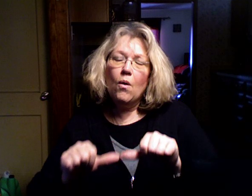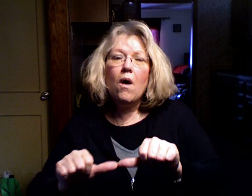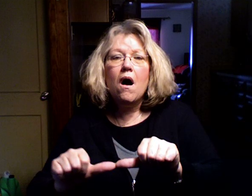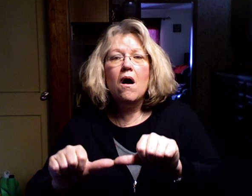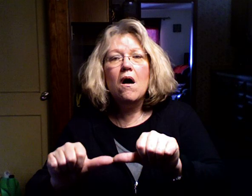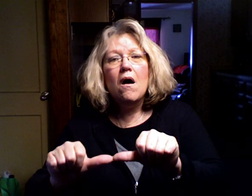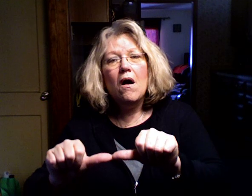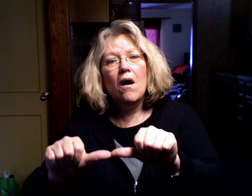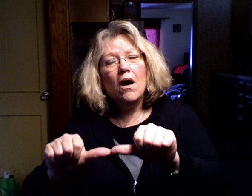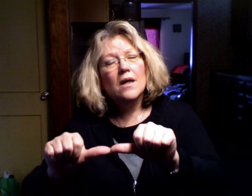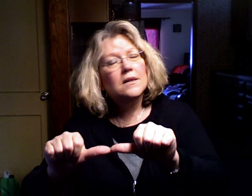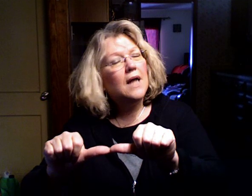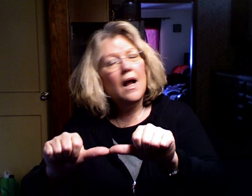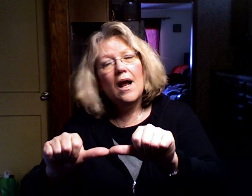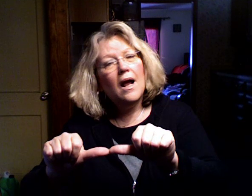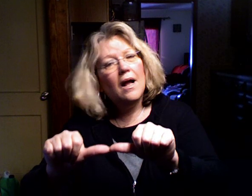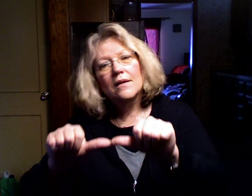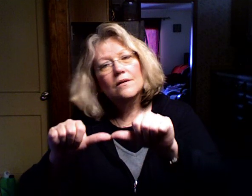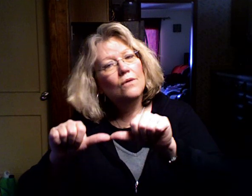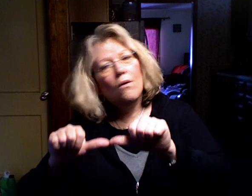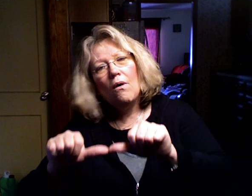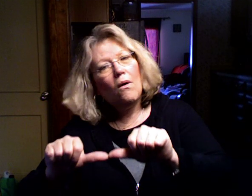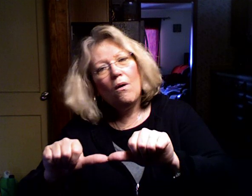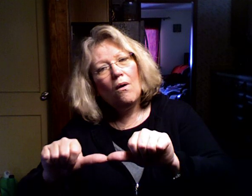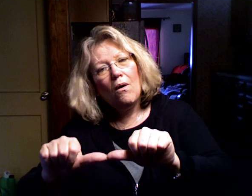on and on